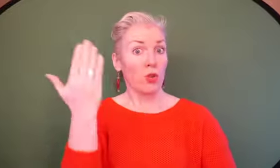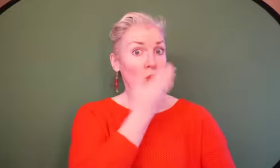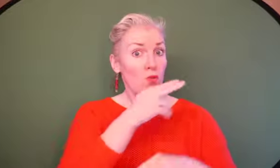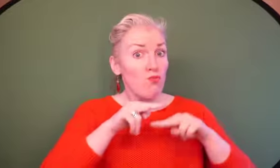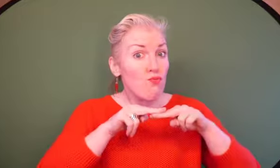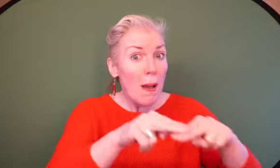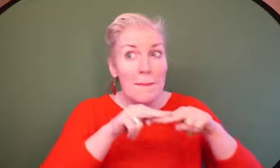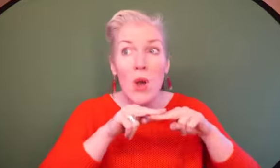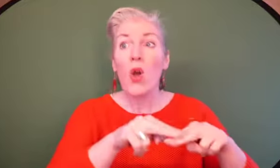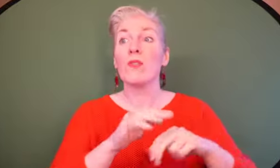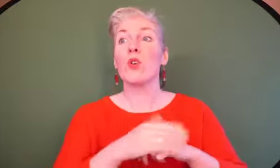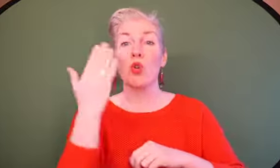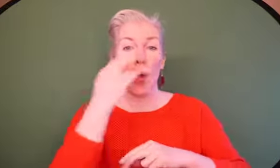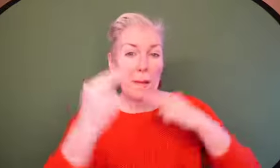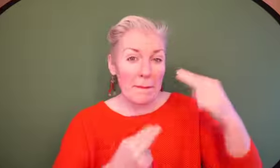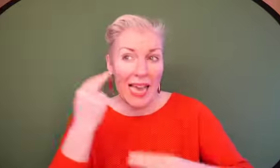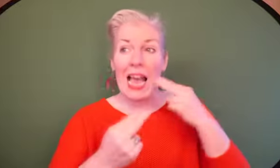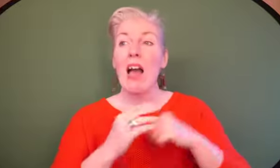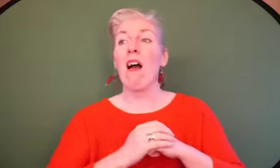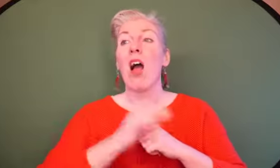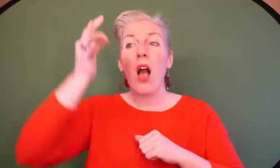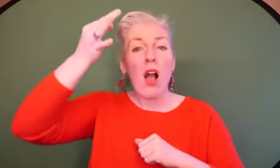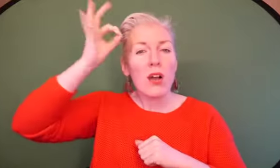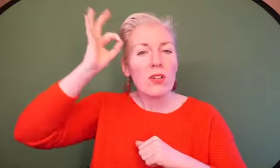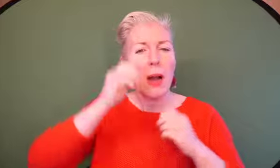There three.